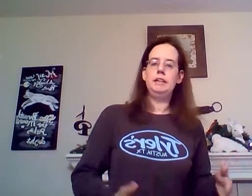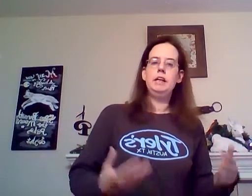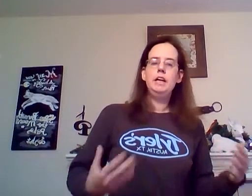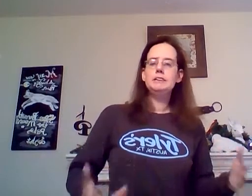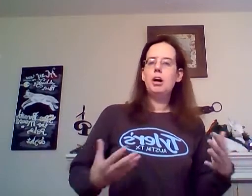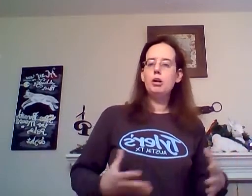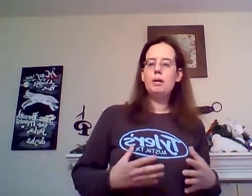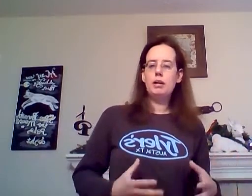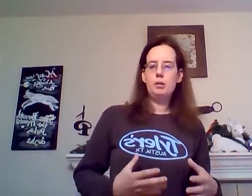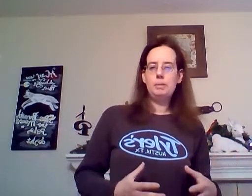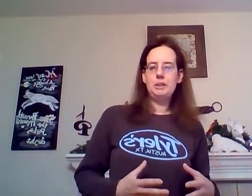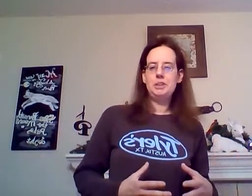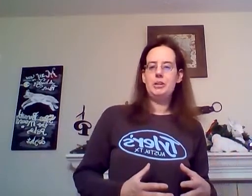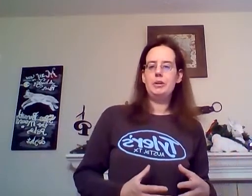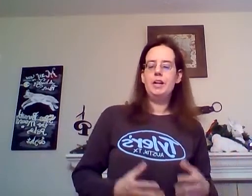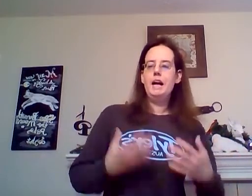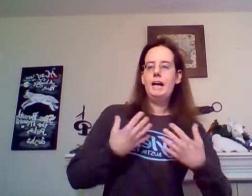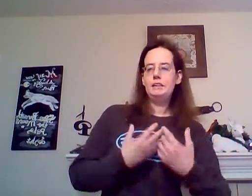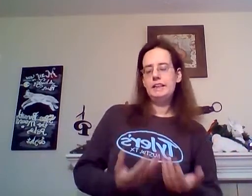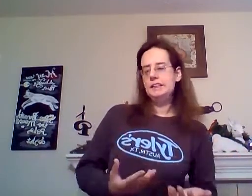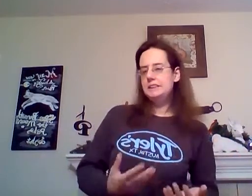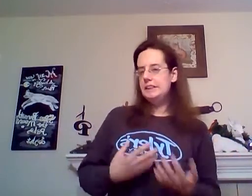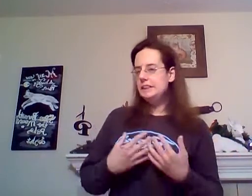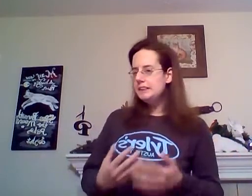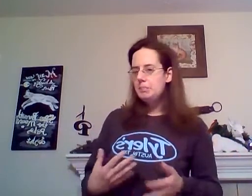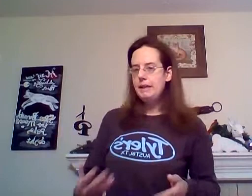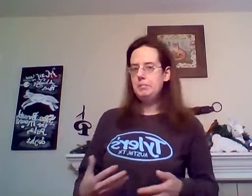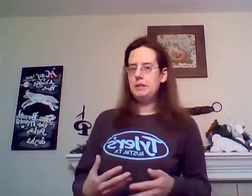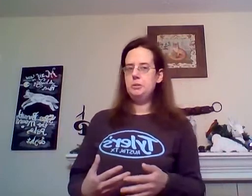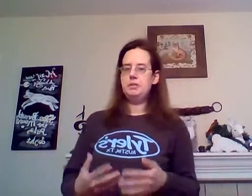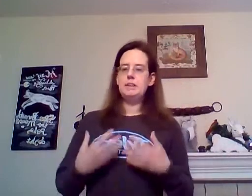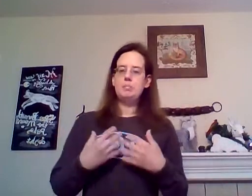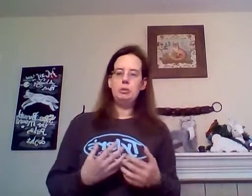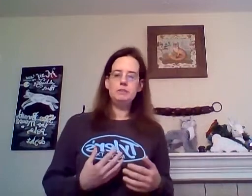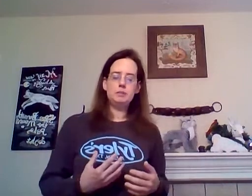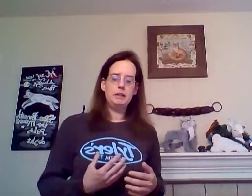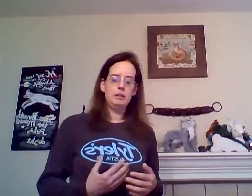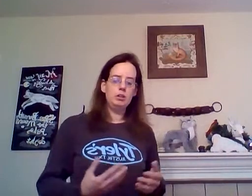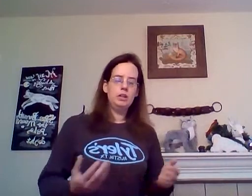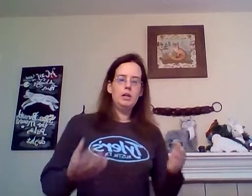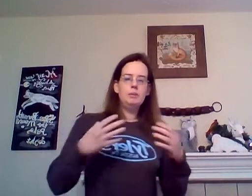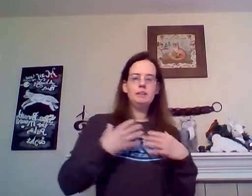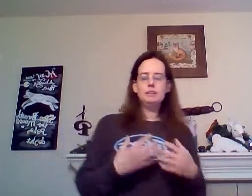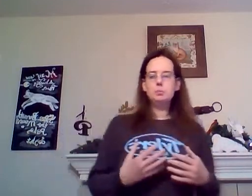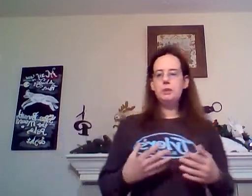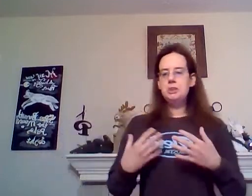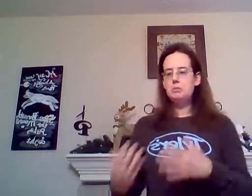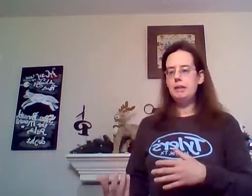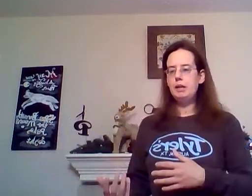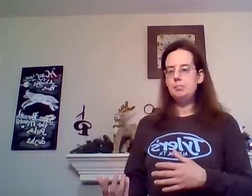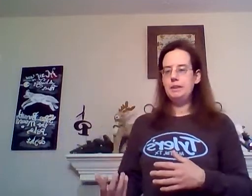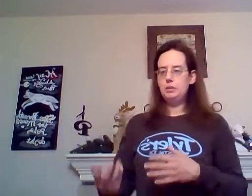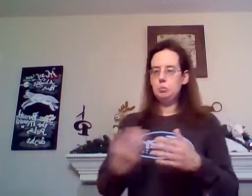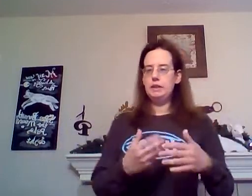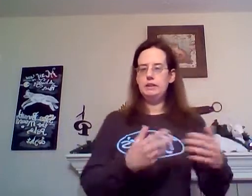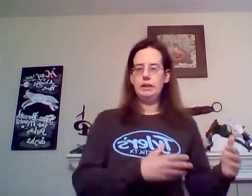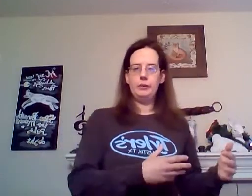being it's all about helping each other and like i said he's not paying me to do this i'm doing this on my own because we should be helping one another